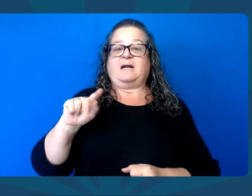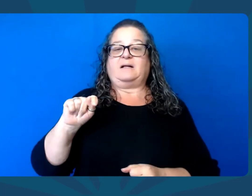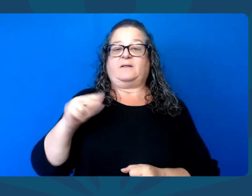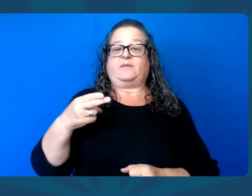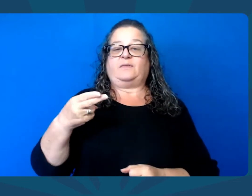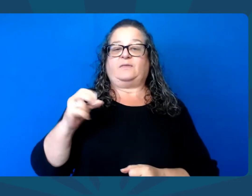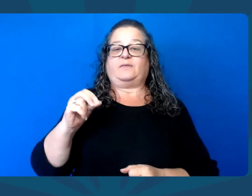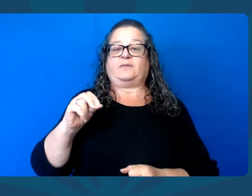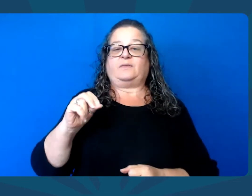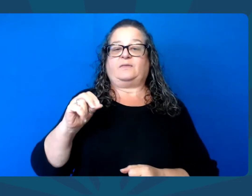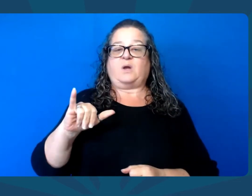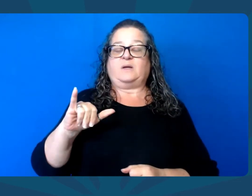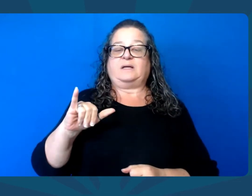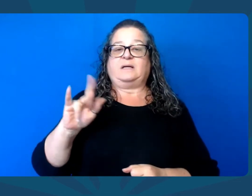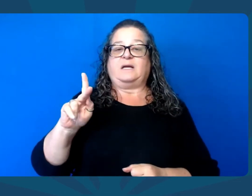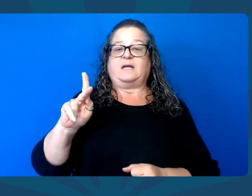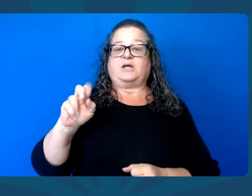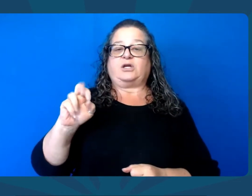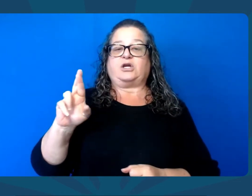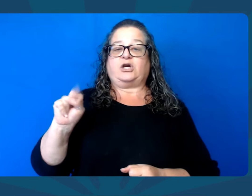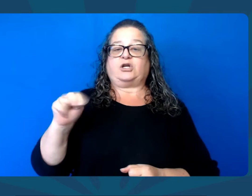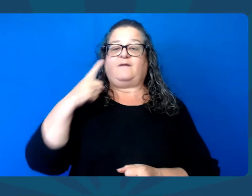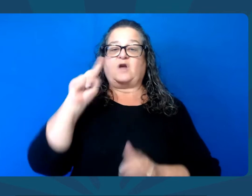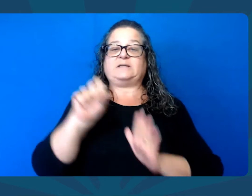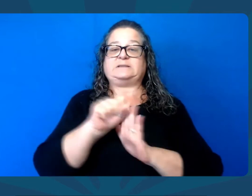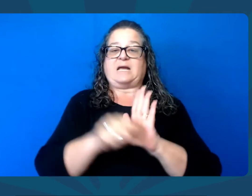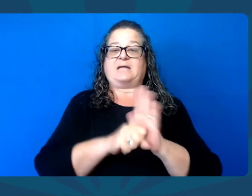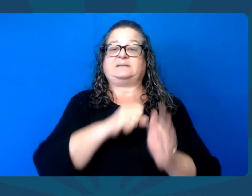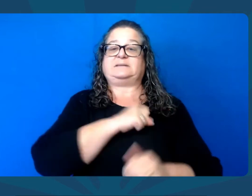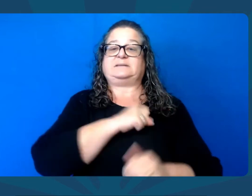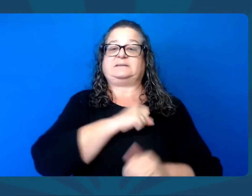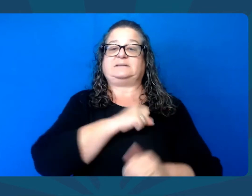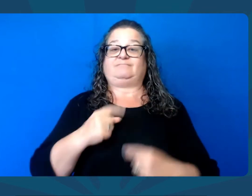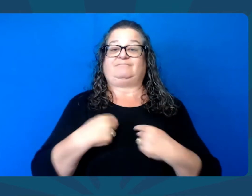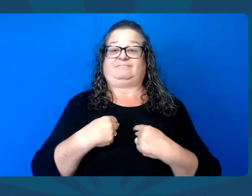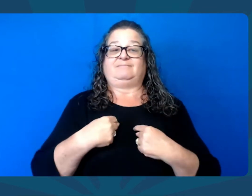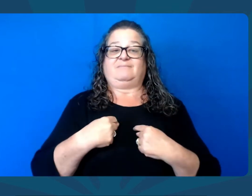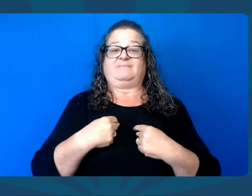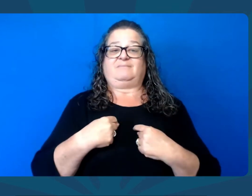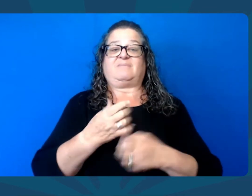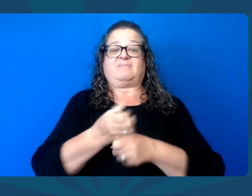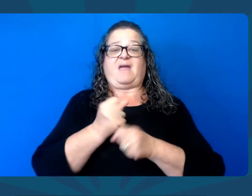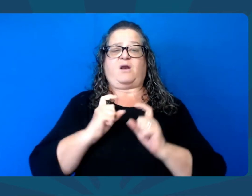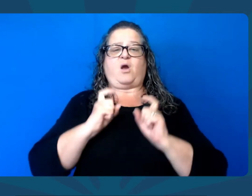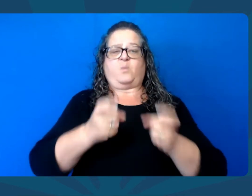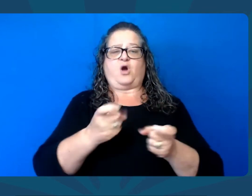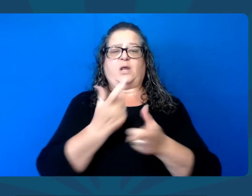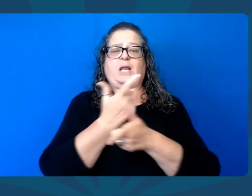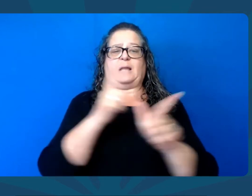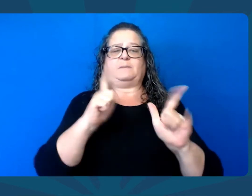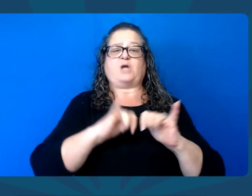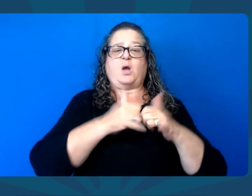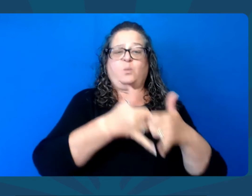defending individual liberties, and more, then